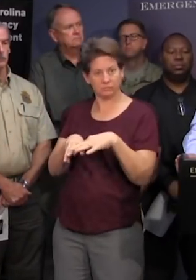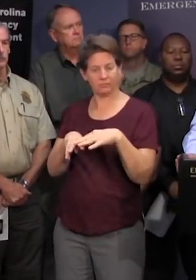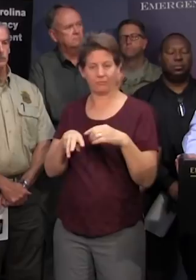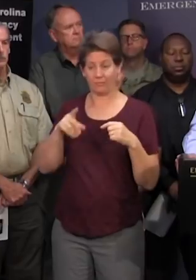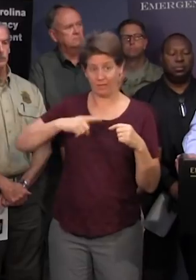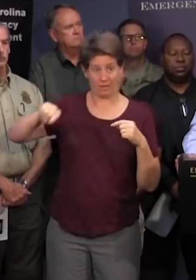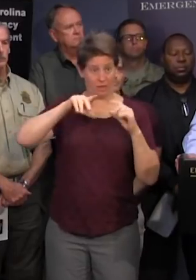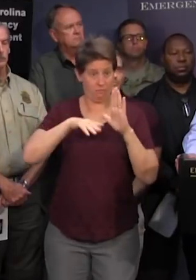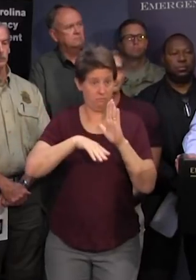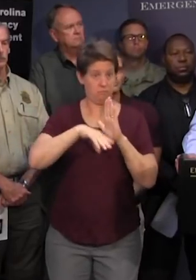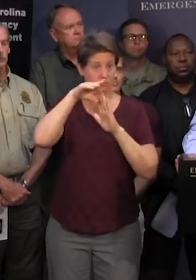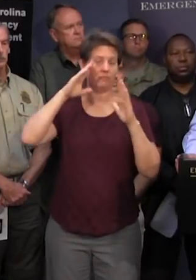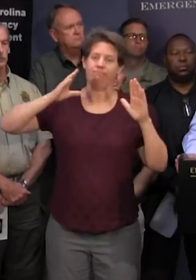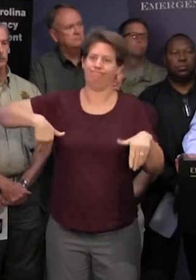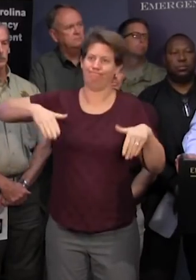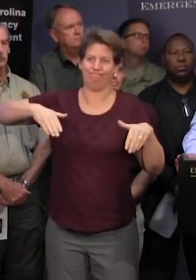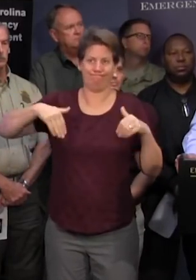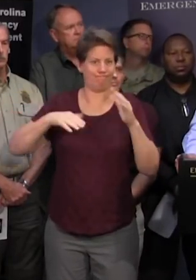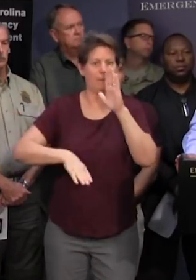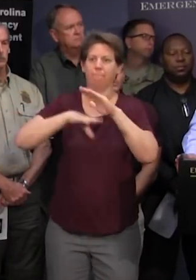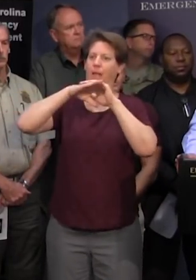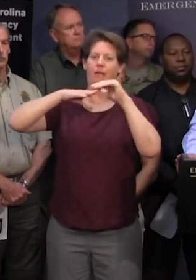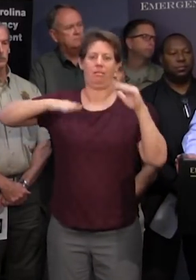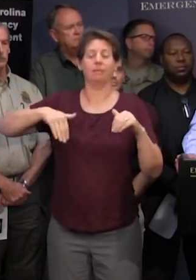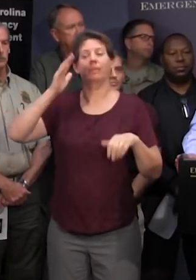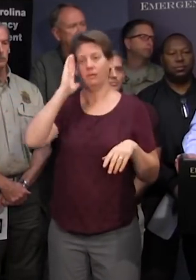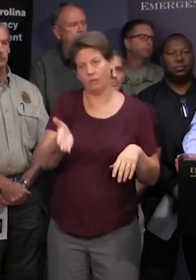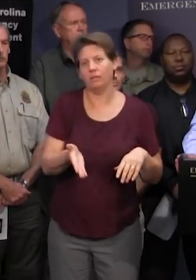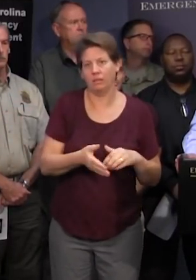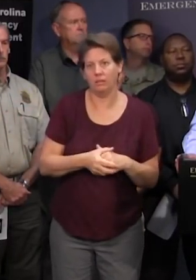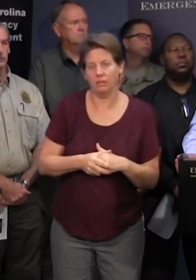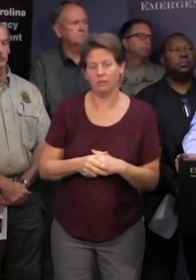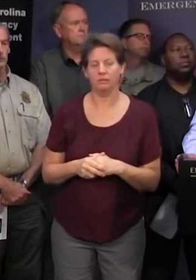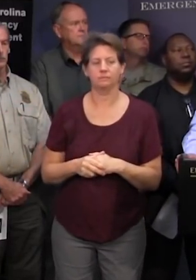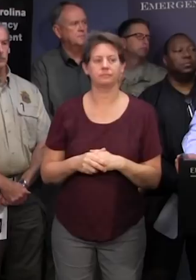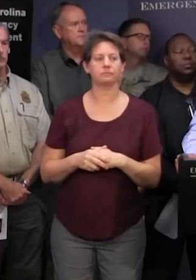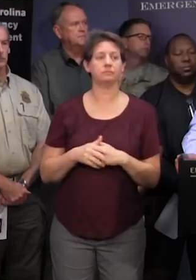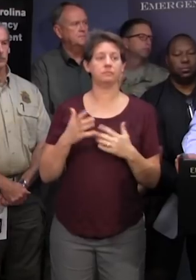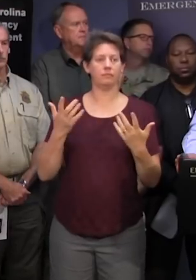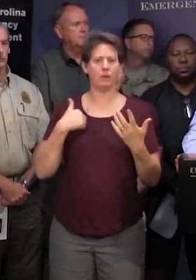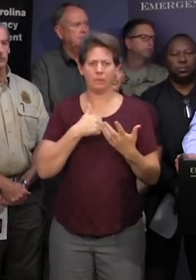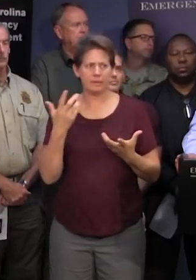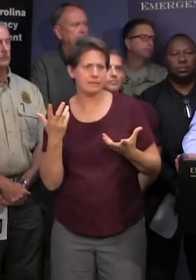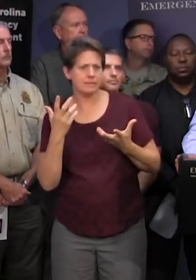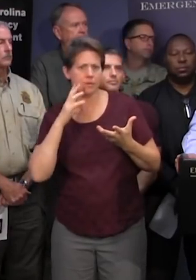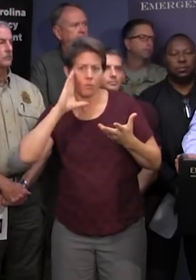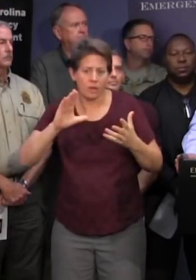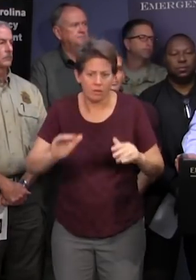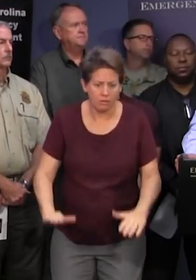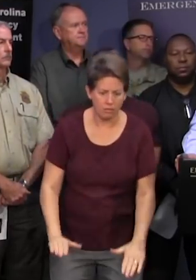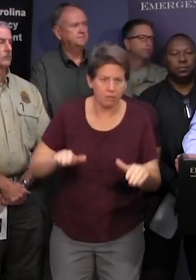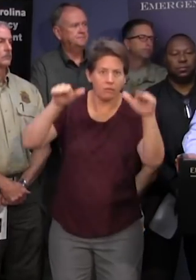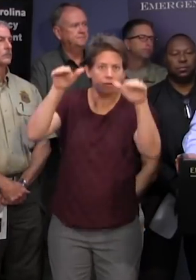not crested they have not even begun yet but they will and the question is how high will the water be and we